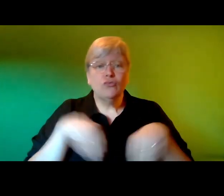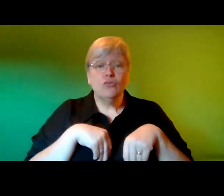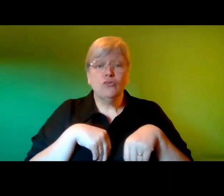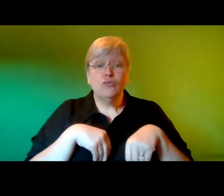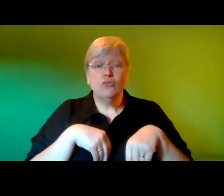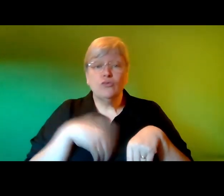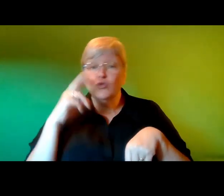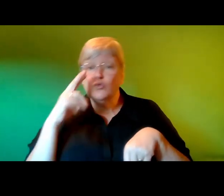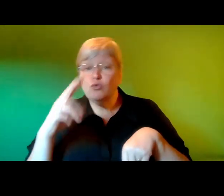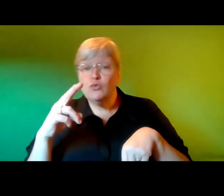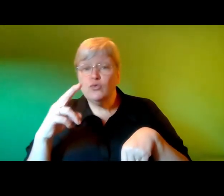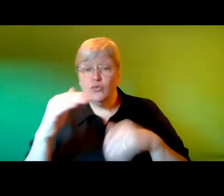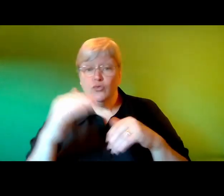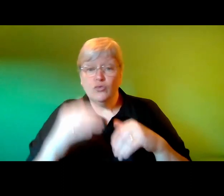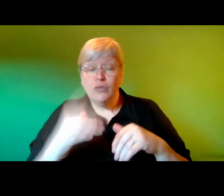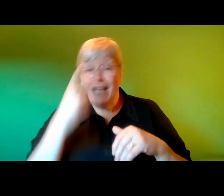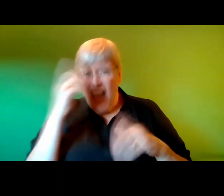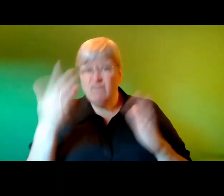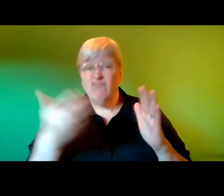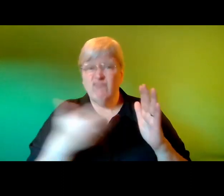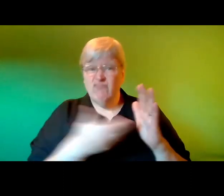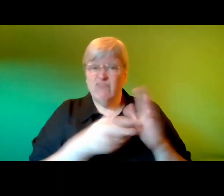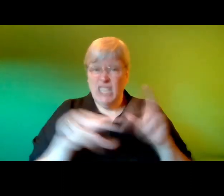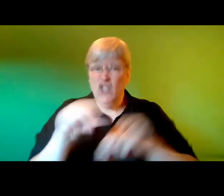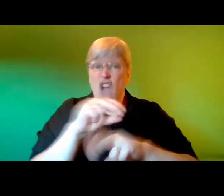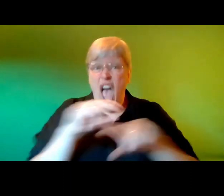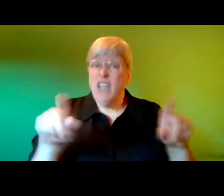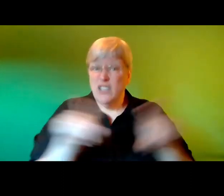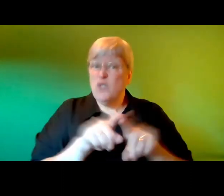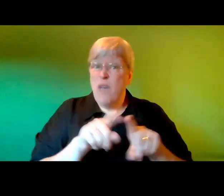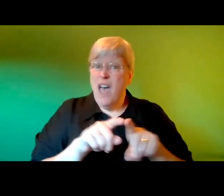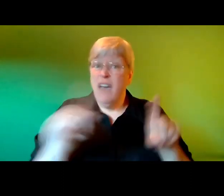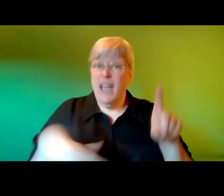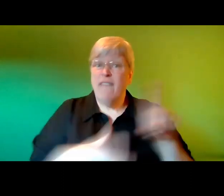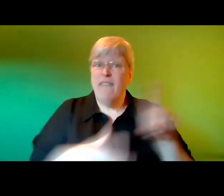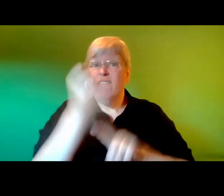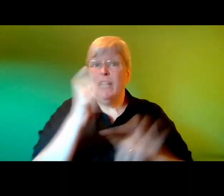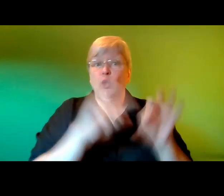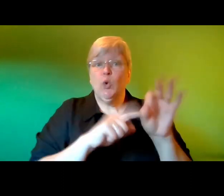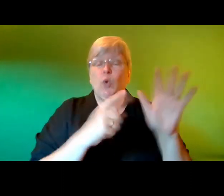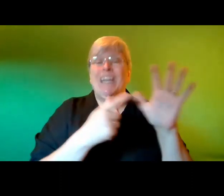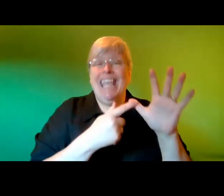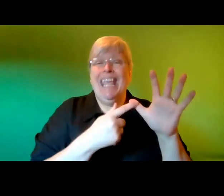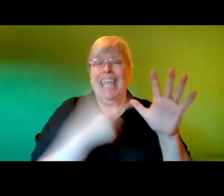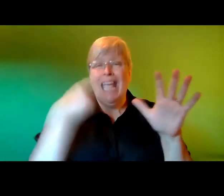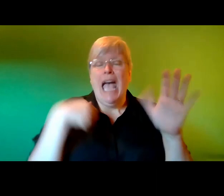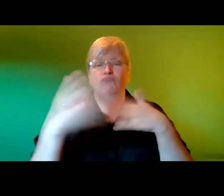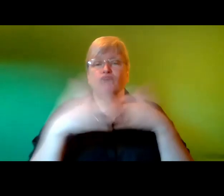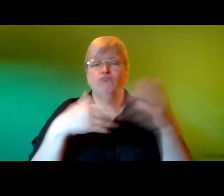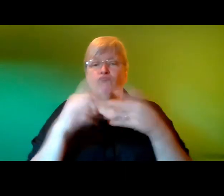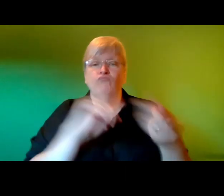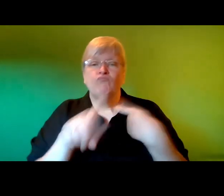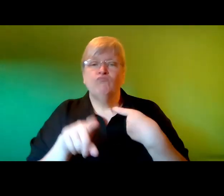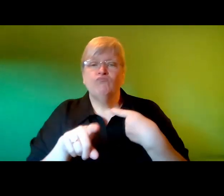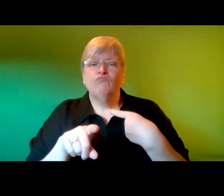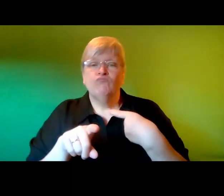you'll be able to um put it in the chat as well if you can't find the q a and we might address some of those if i can read